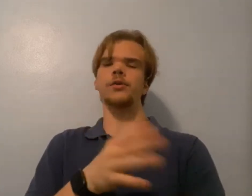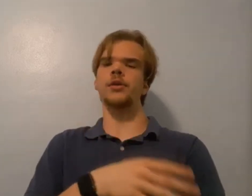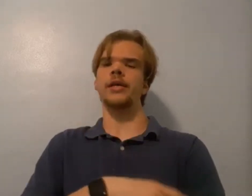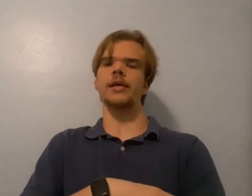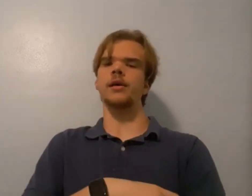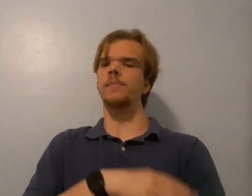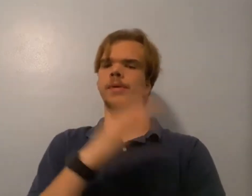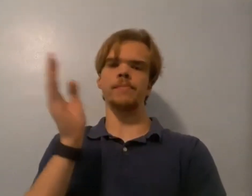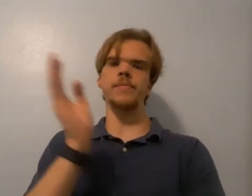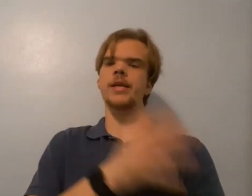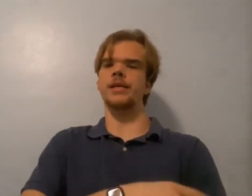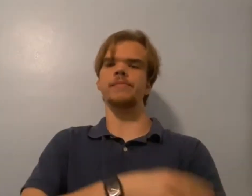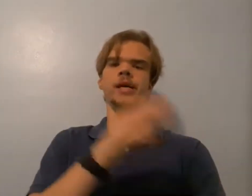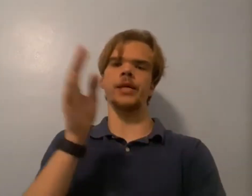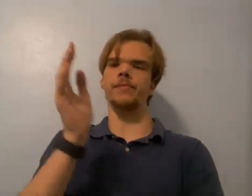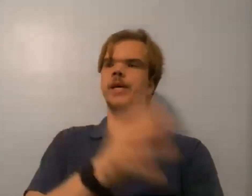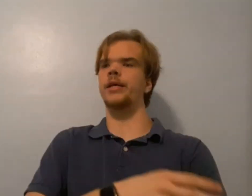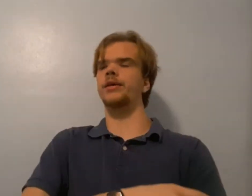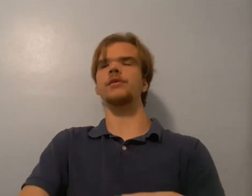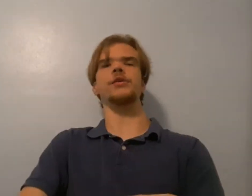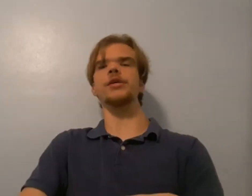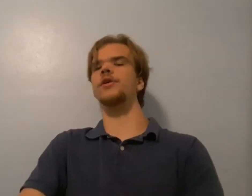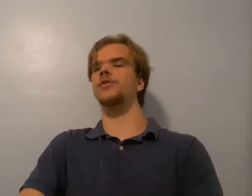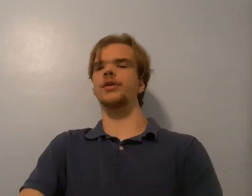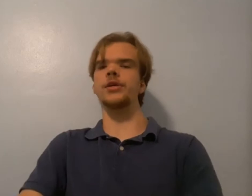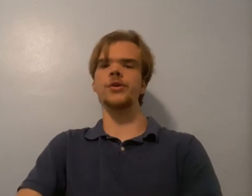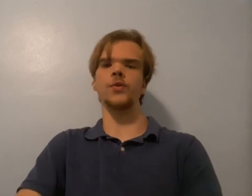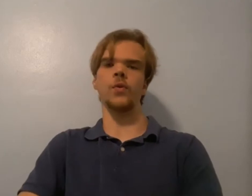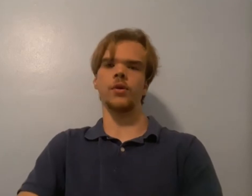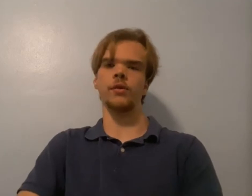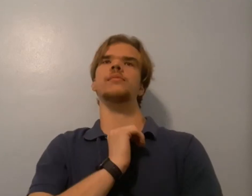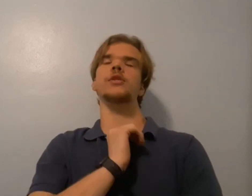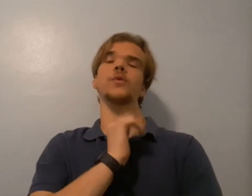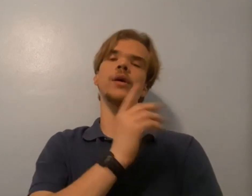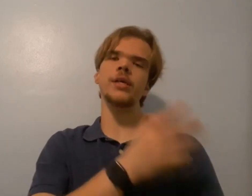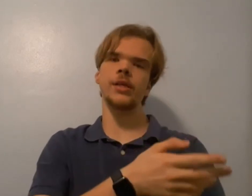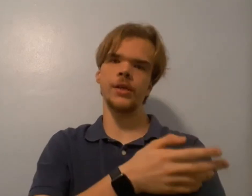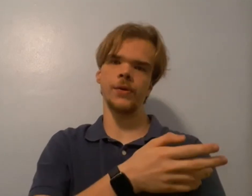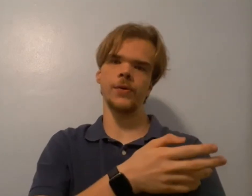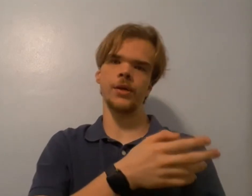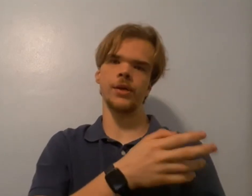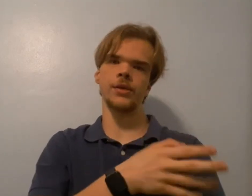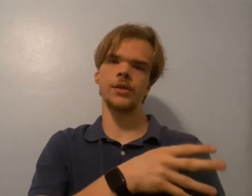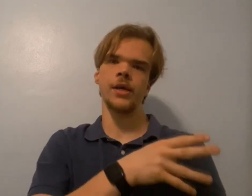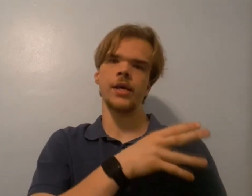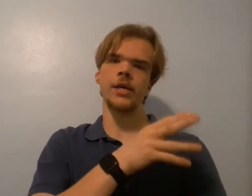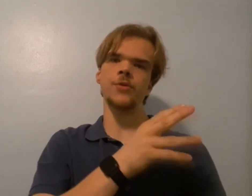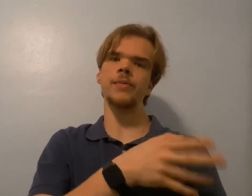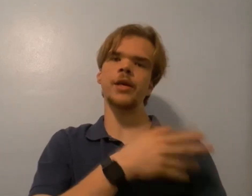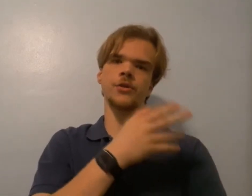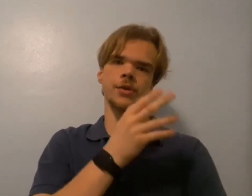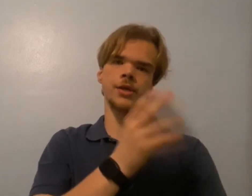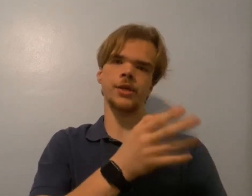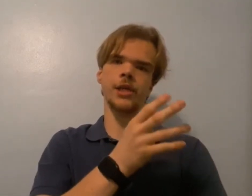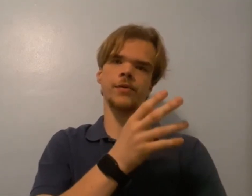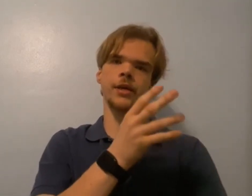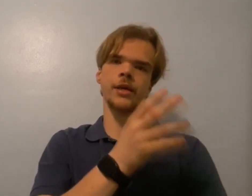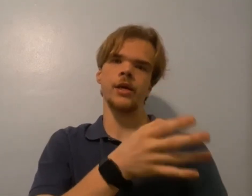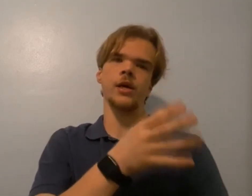others like that. Many, many, many, many years and years worth. So what he'd do is, he would make a tradition out of it, like,